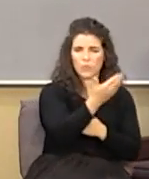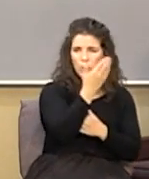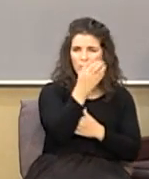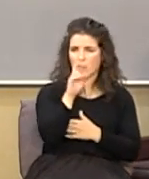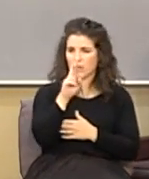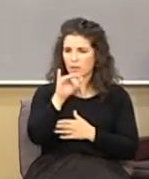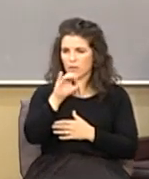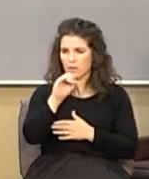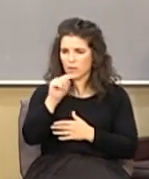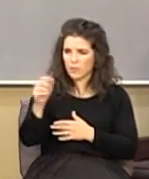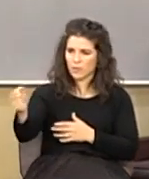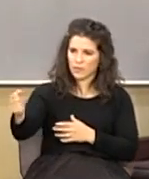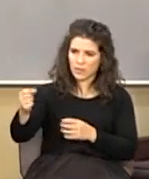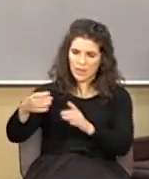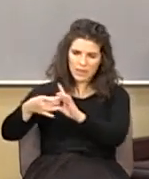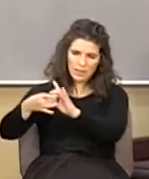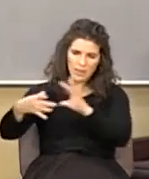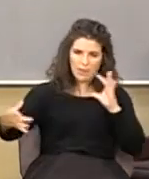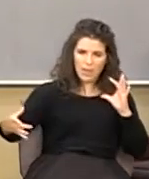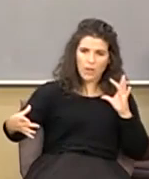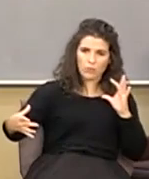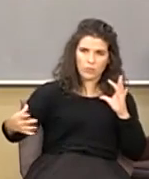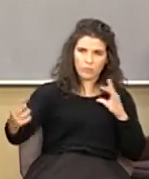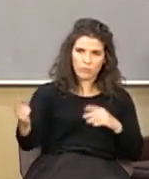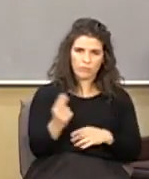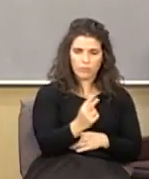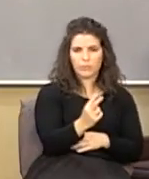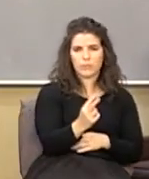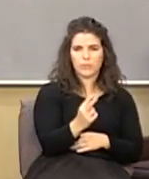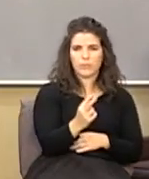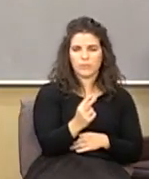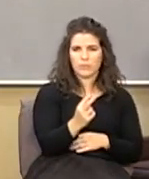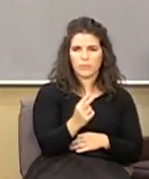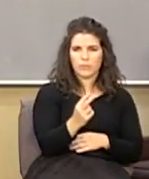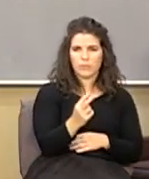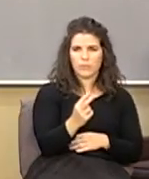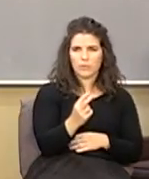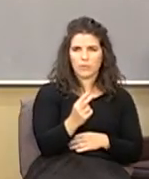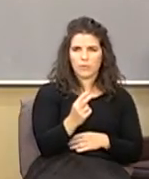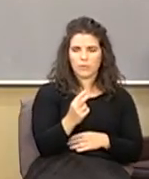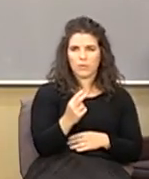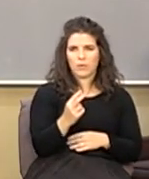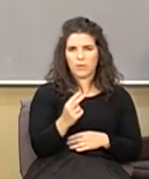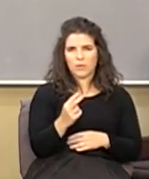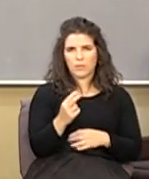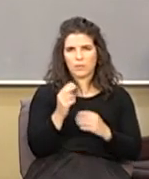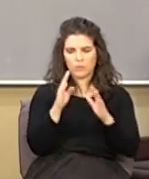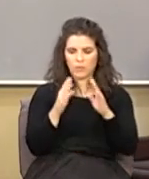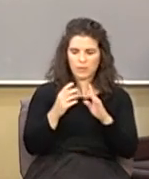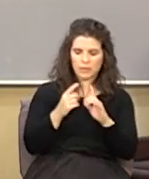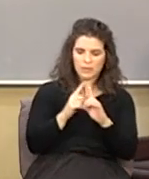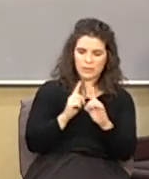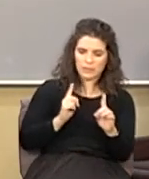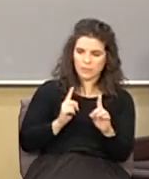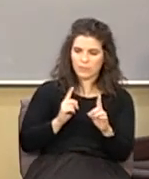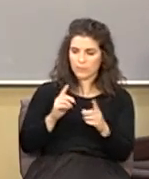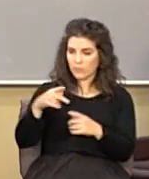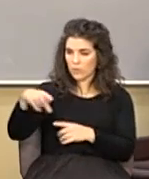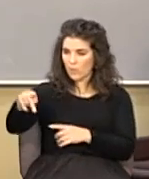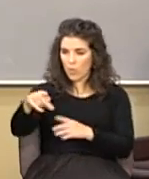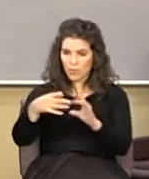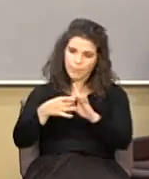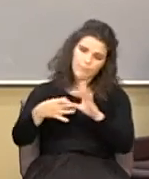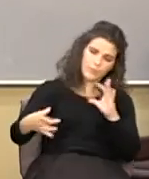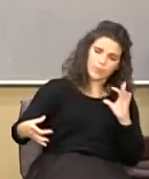rioters here they let them out. You know that's a great deterrent. So they're going to let Paul